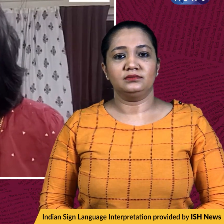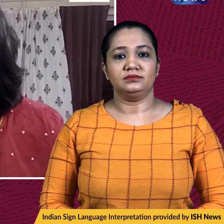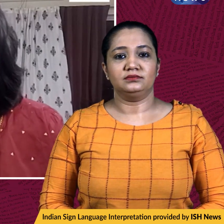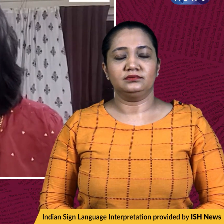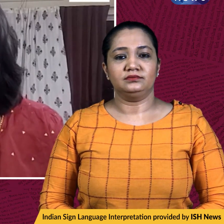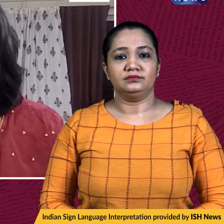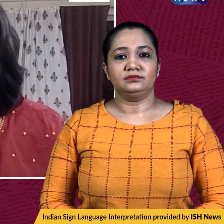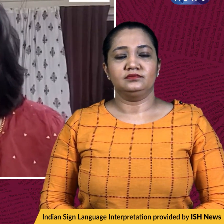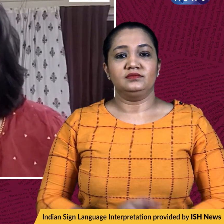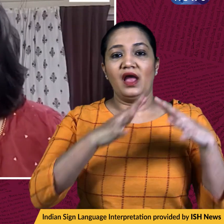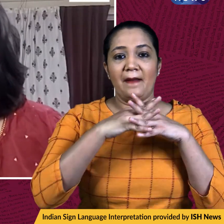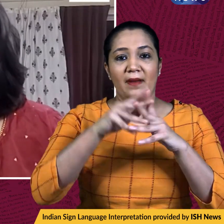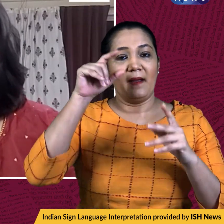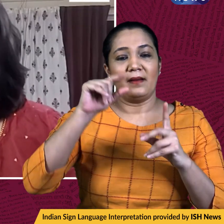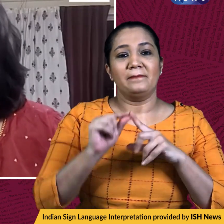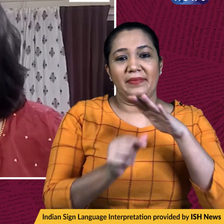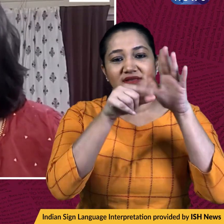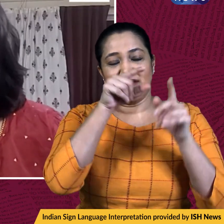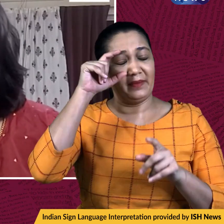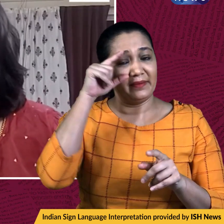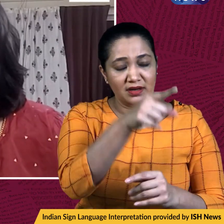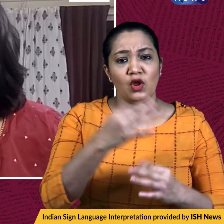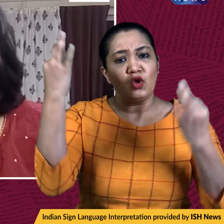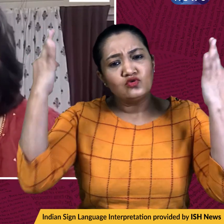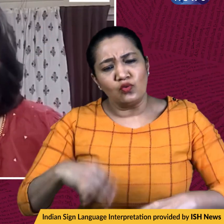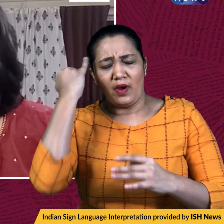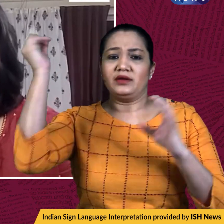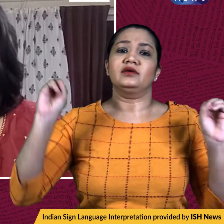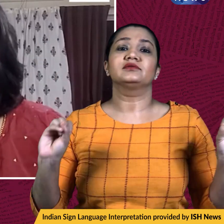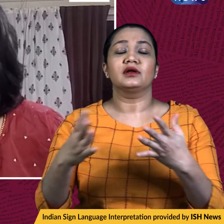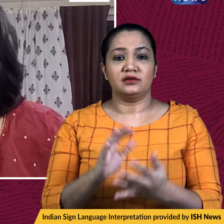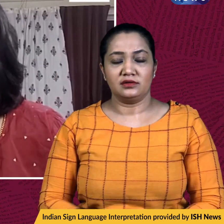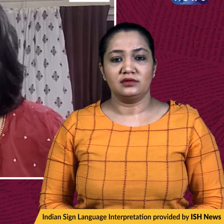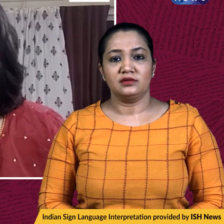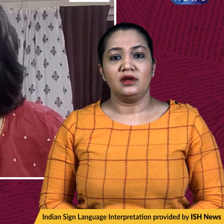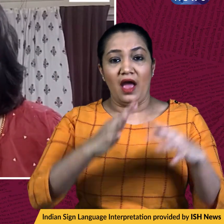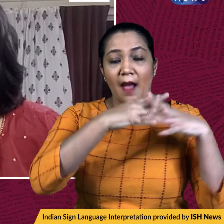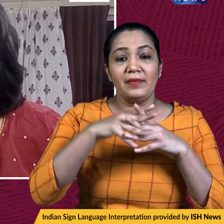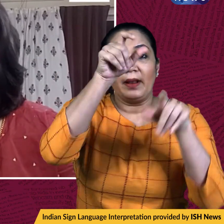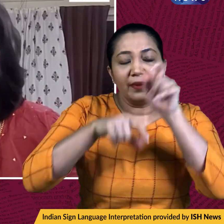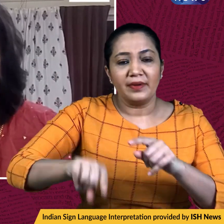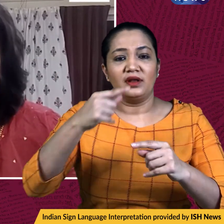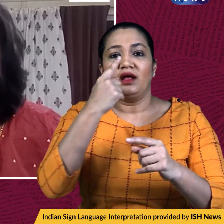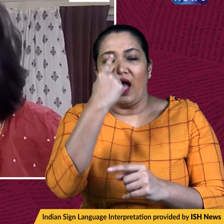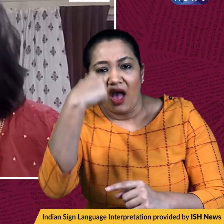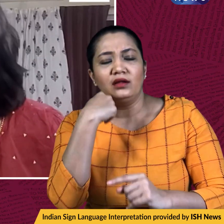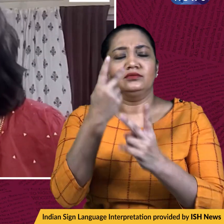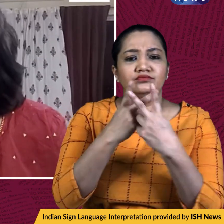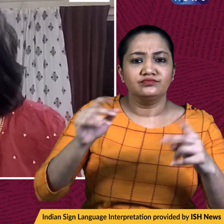In the meantime, U.S. Joe Biden has launched a new initiative that will allow Americans to get tested for